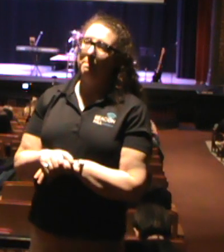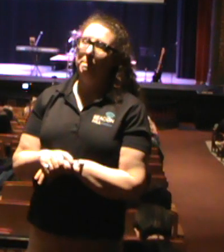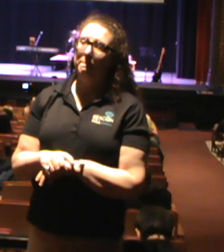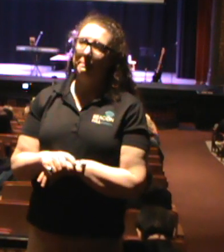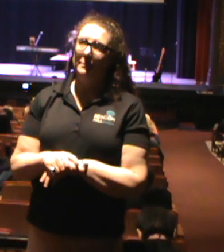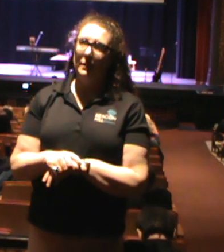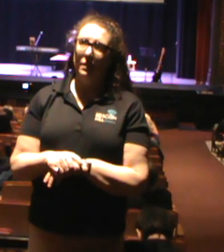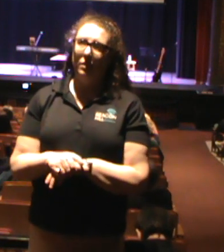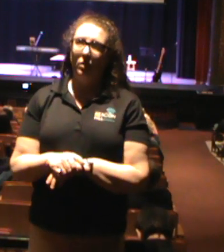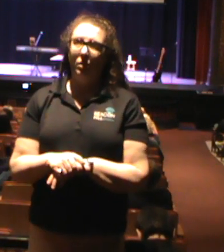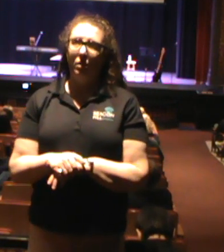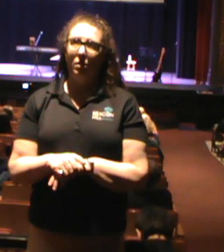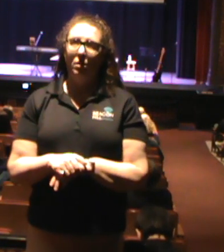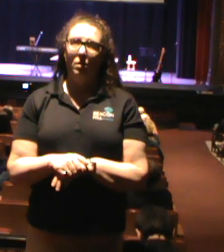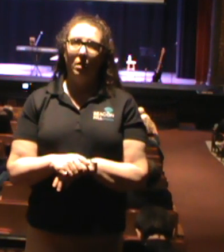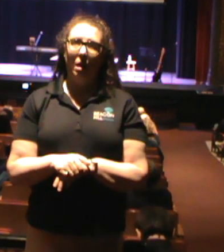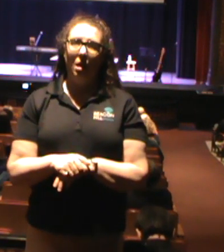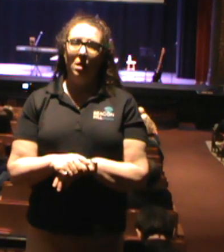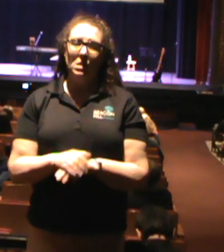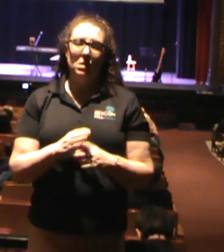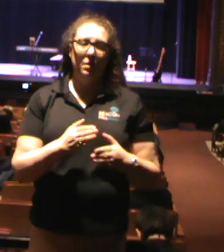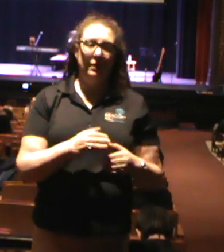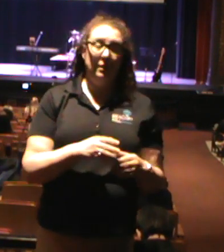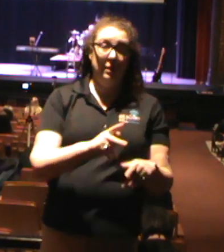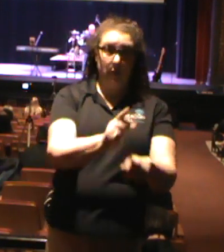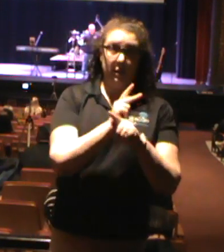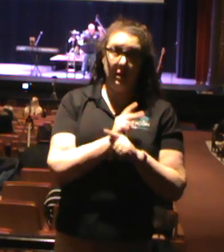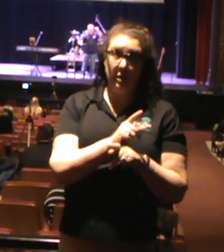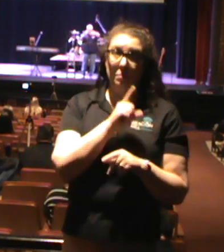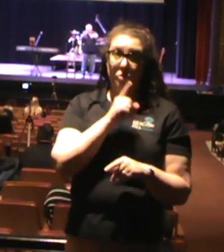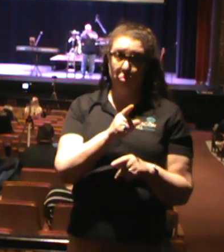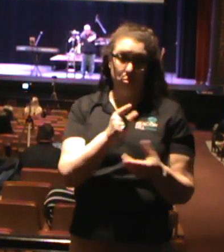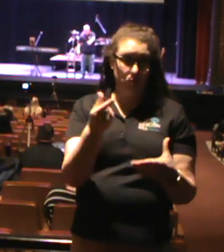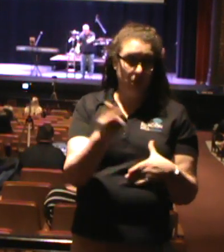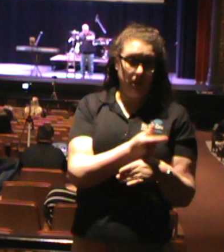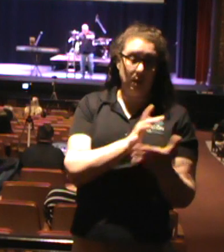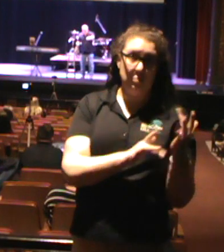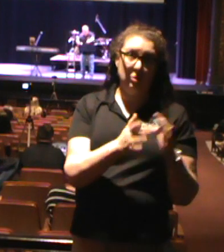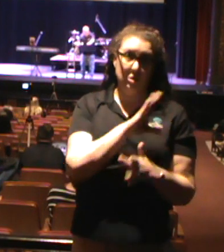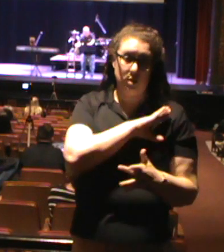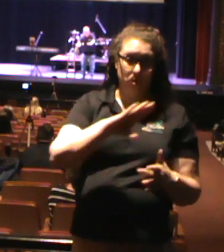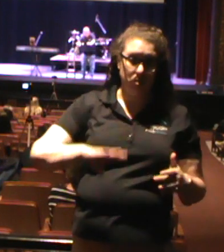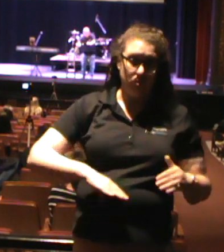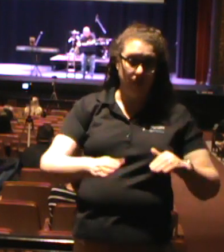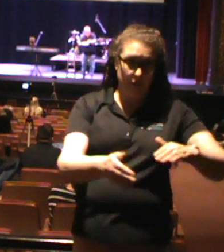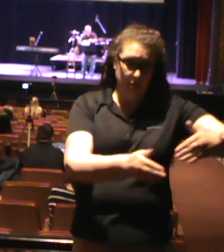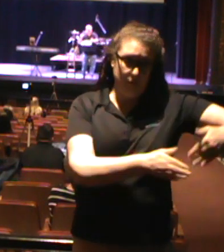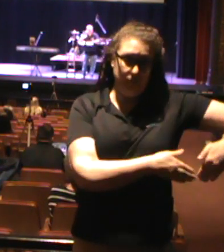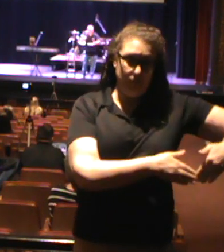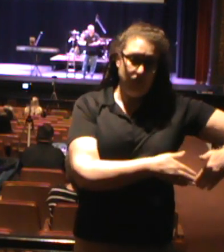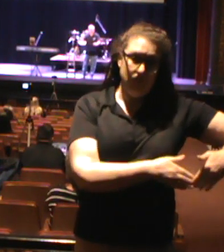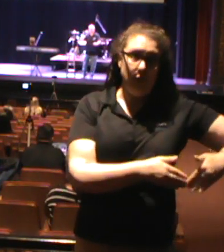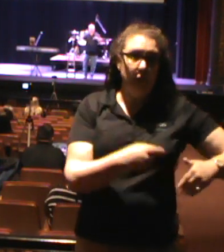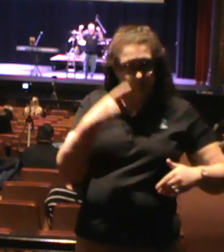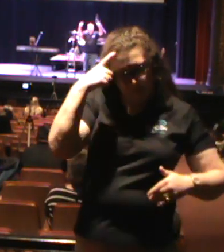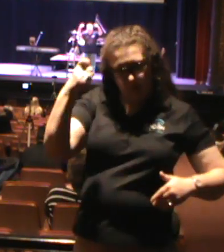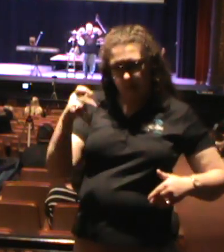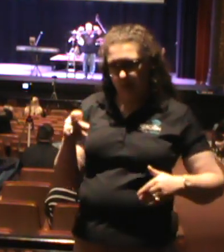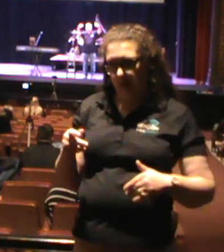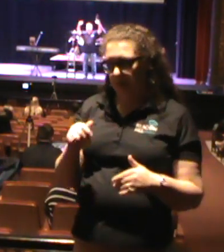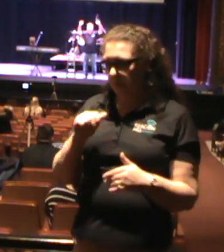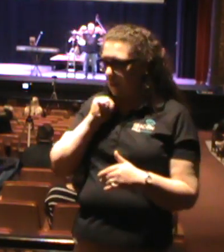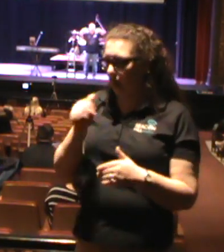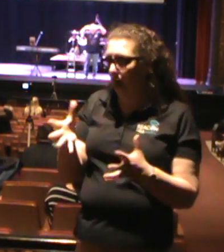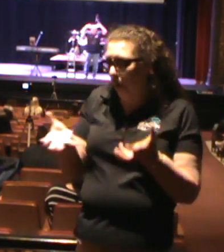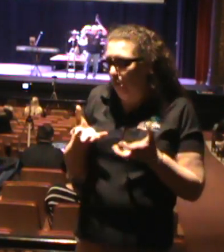of the gospel of Jesus Christ based on anyone's opinions. I will not compromise the gospel to simply have more